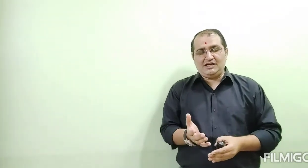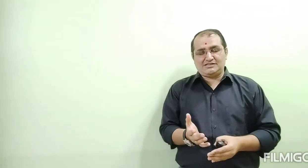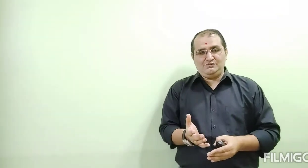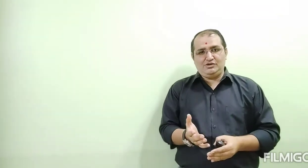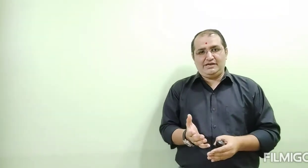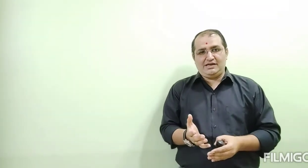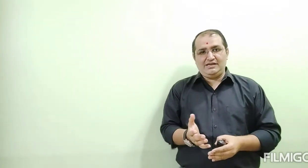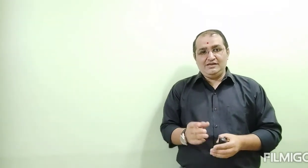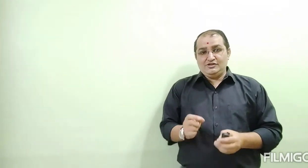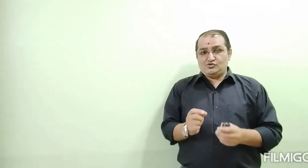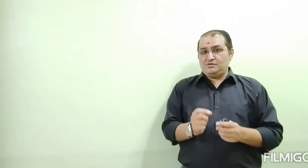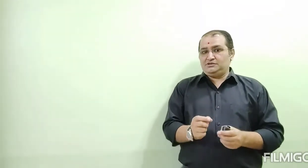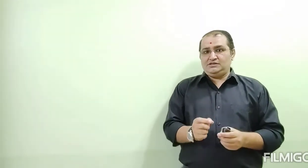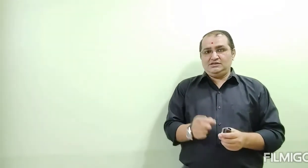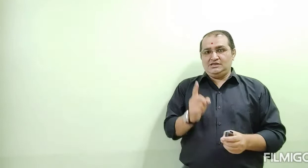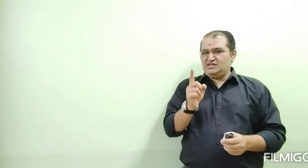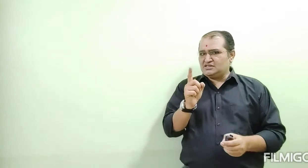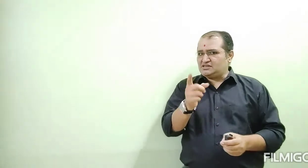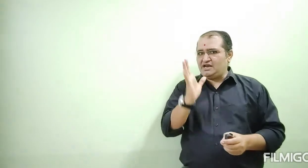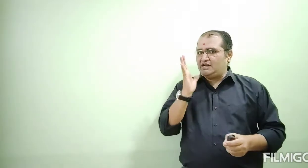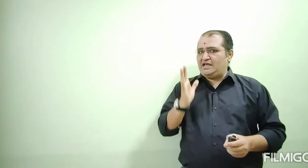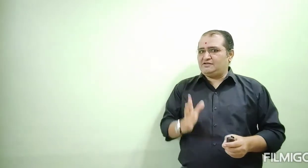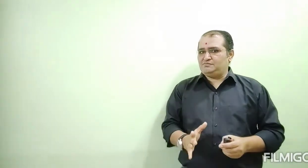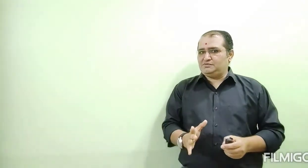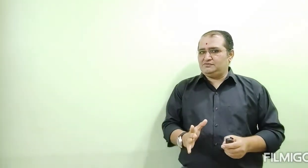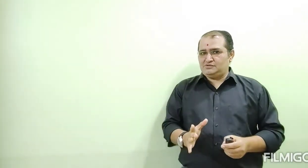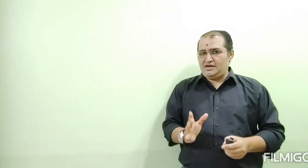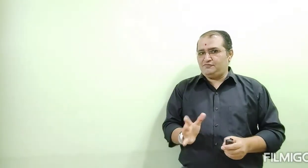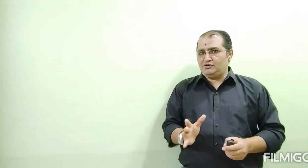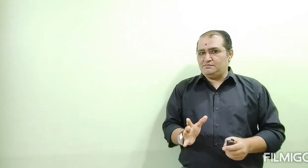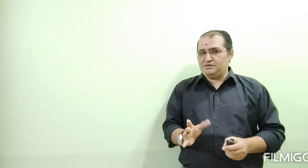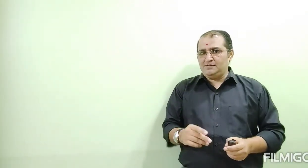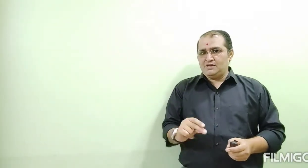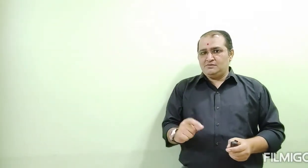Qasim. So, the thinks he is a threat-like company. Threat for company. So,